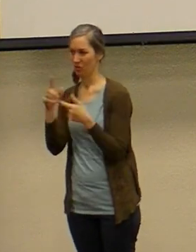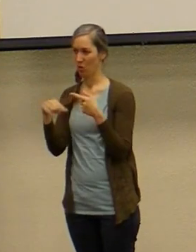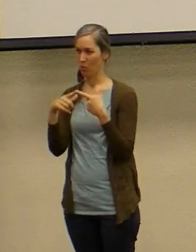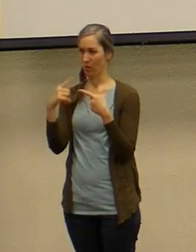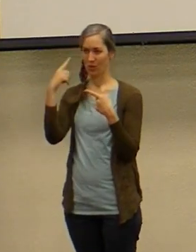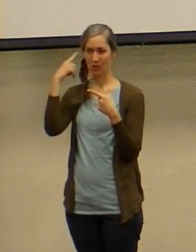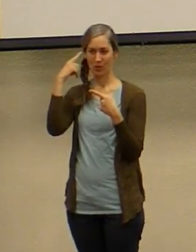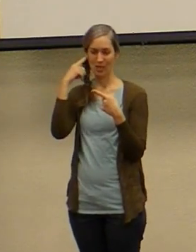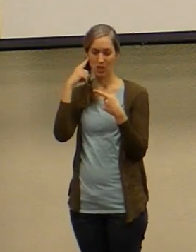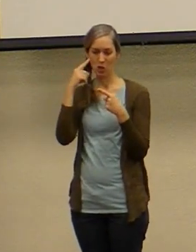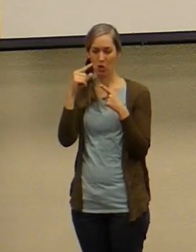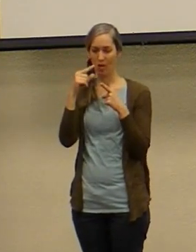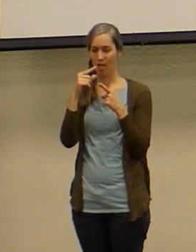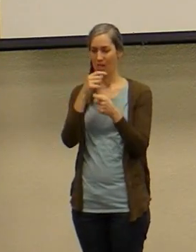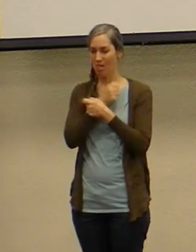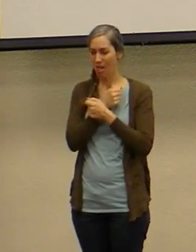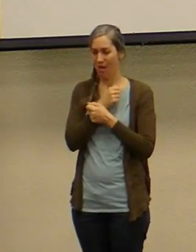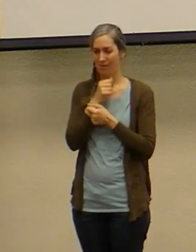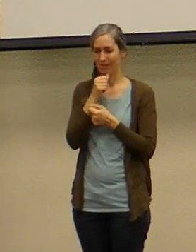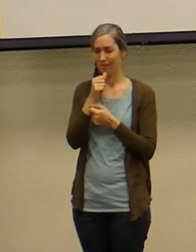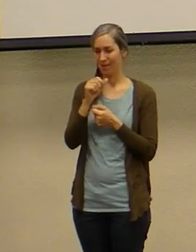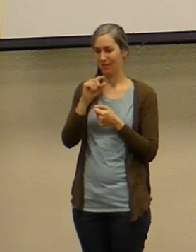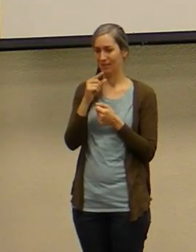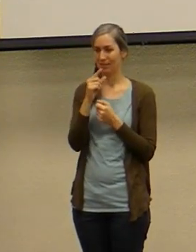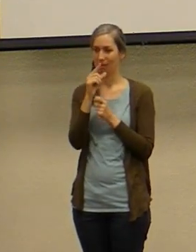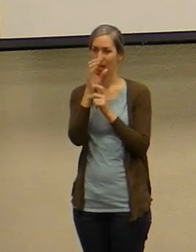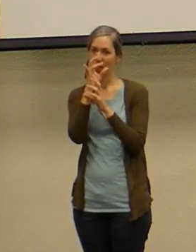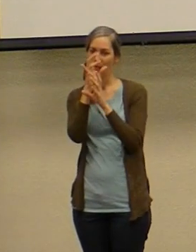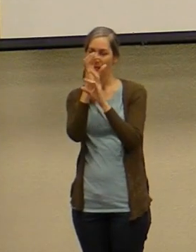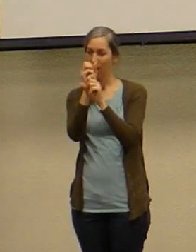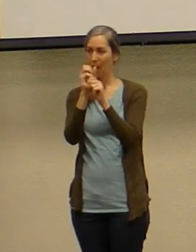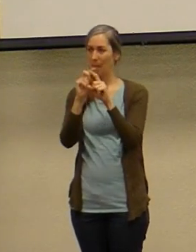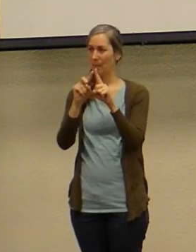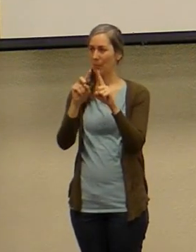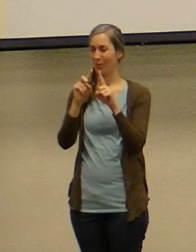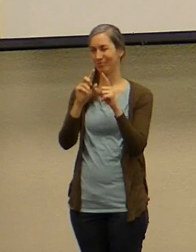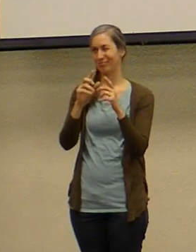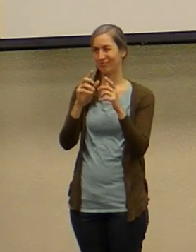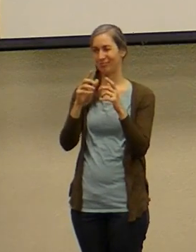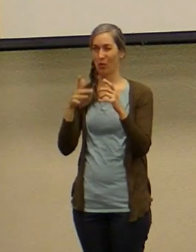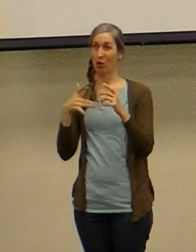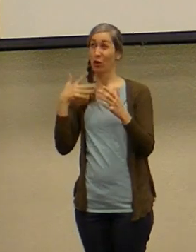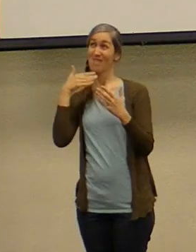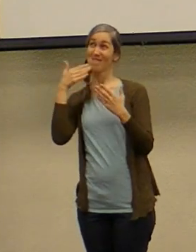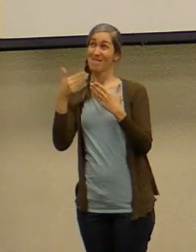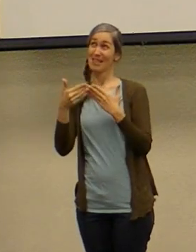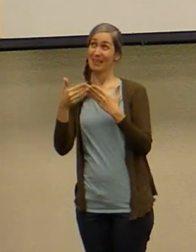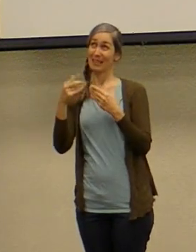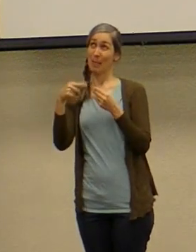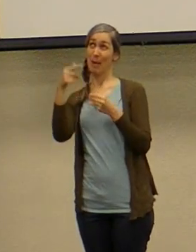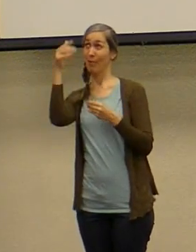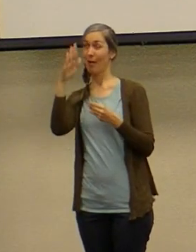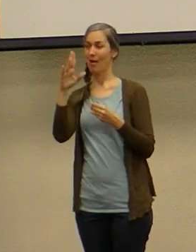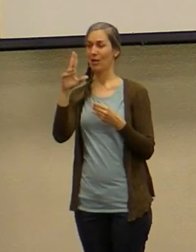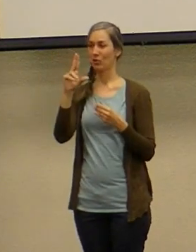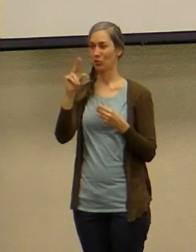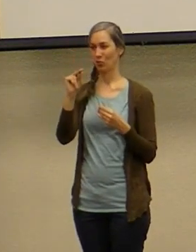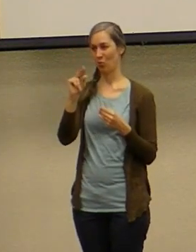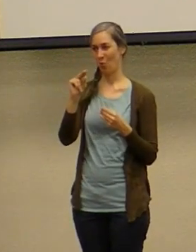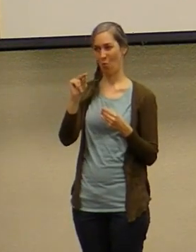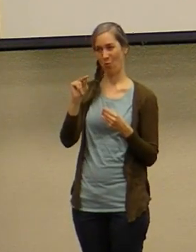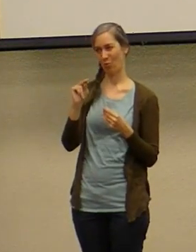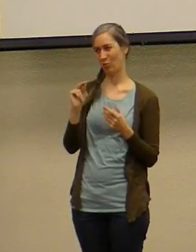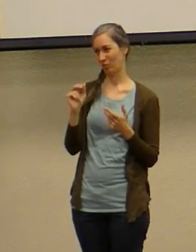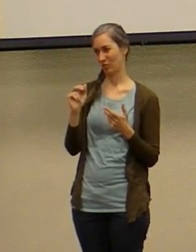good feelings towards god it's an active engagement and when we appreciate that the